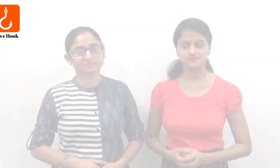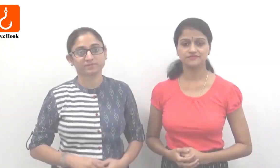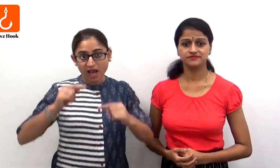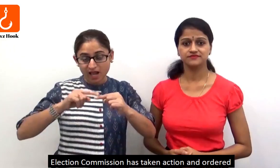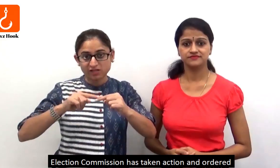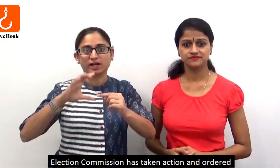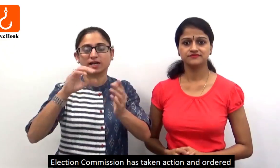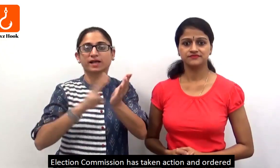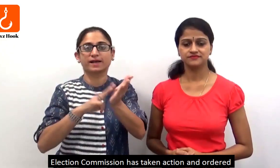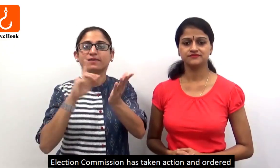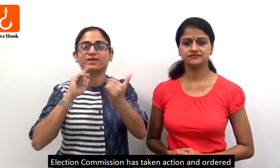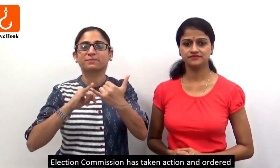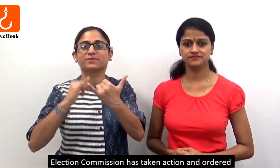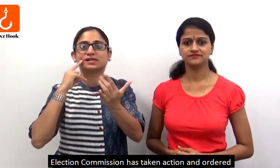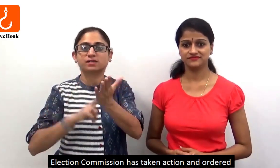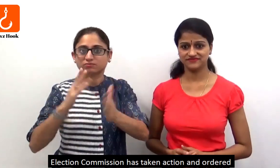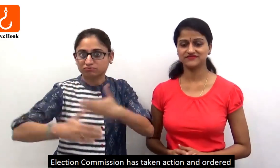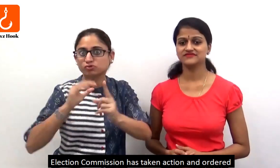Election Commission has taken action and ordered